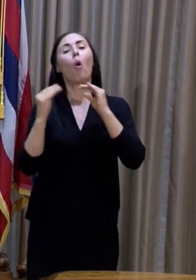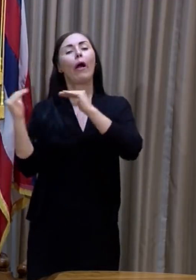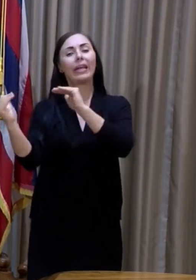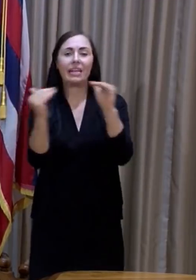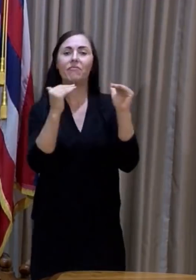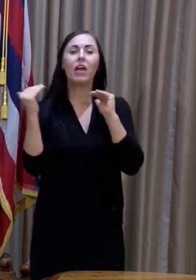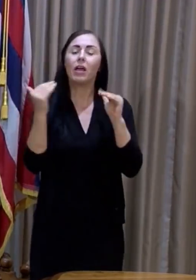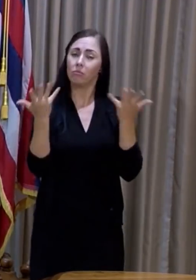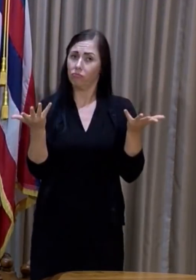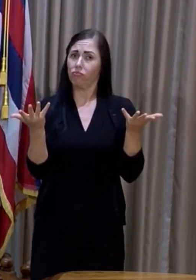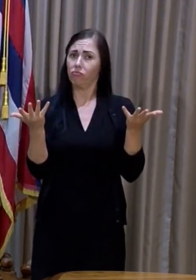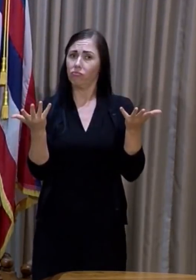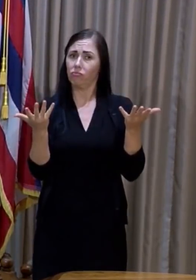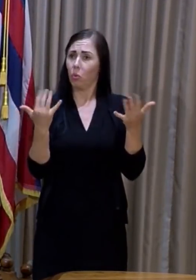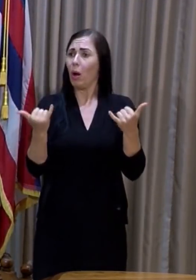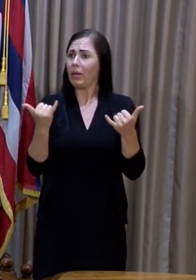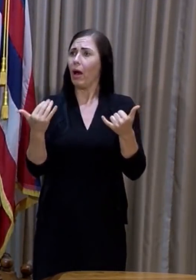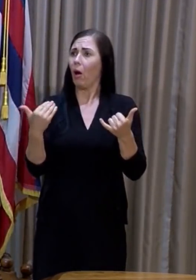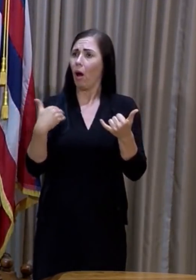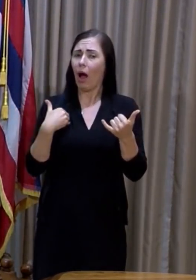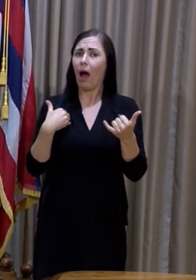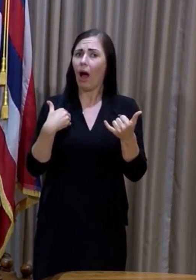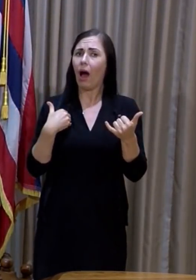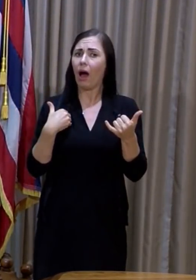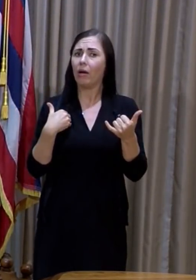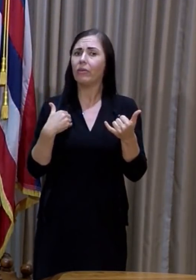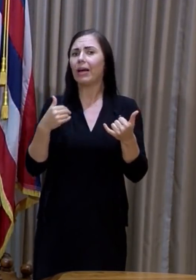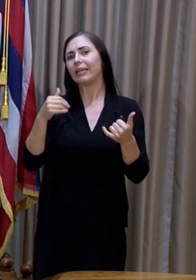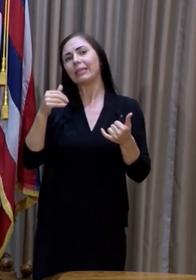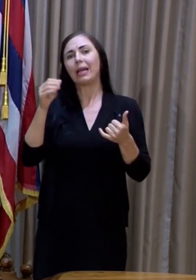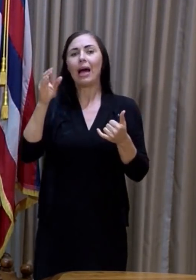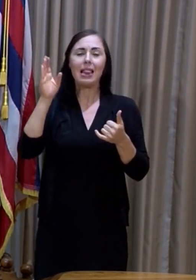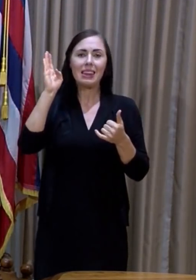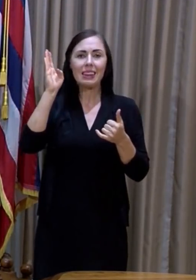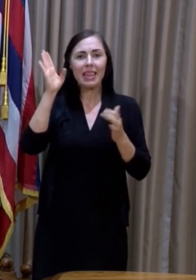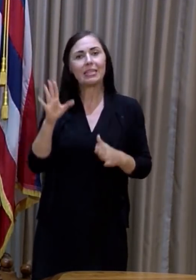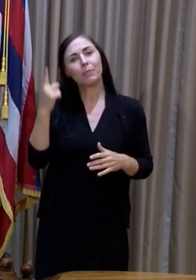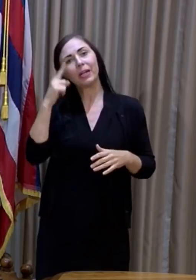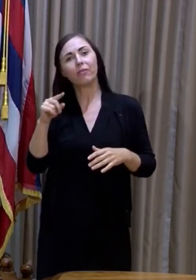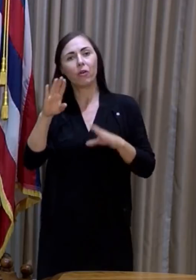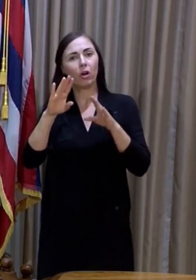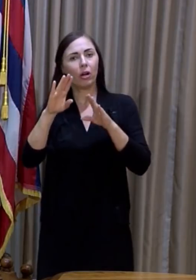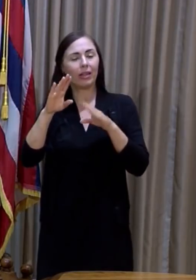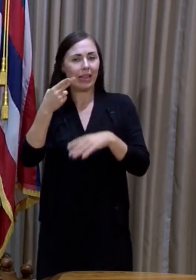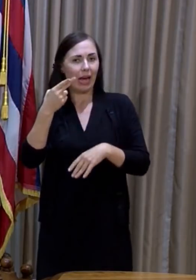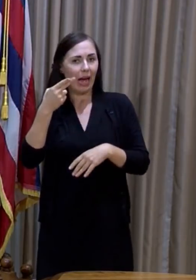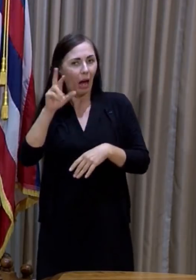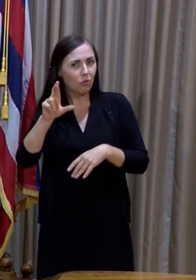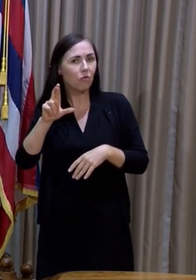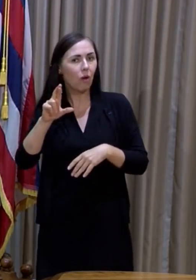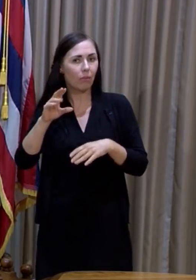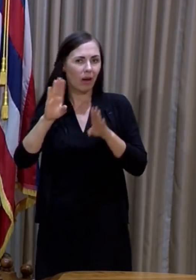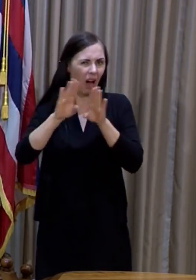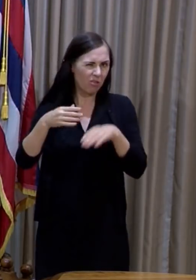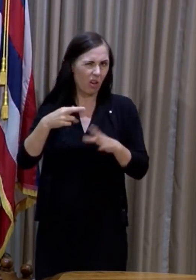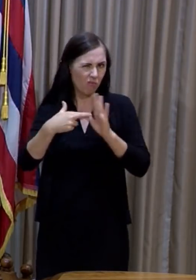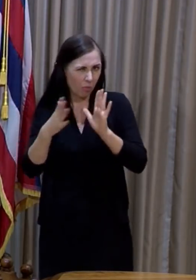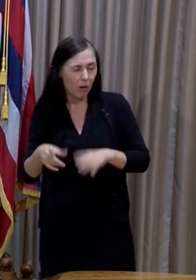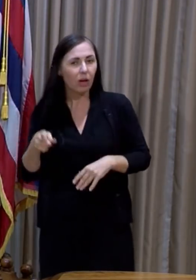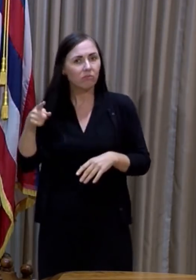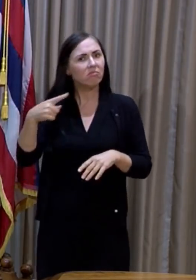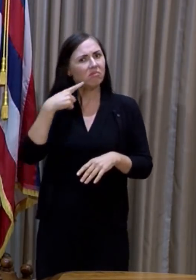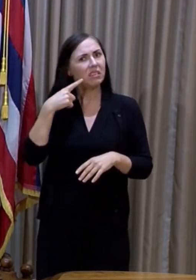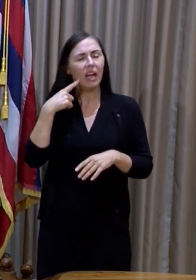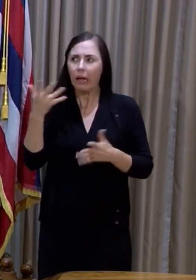there are proposals on the table right now. I know the Speaker of the House, Psyche, had mentioned that he was calling on you to do that. Is that